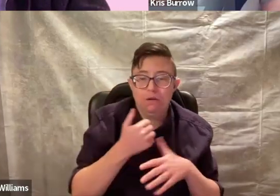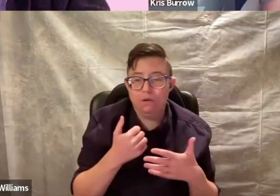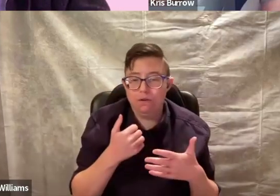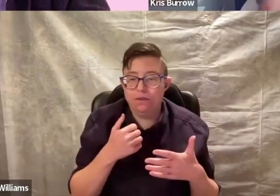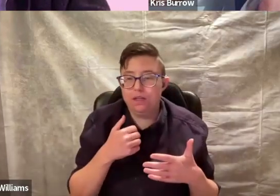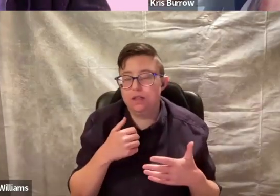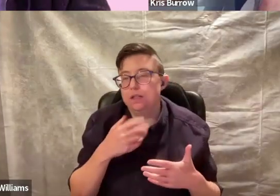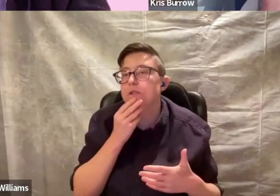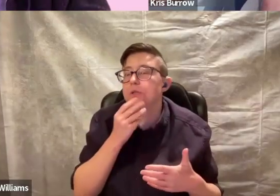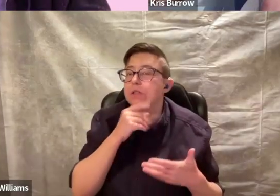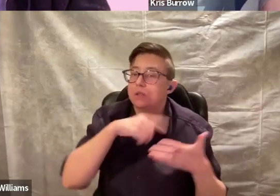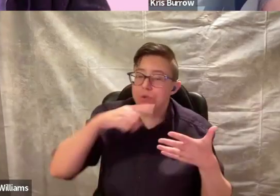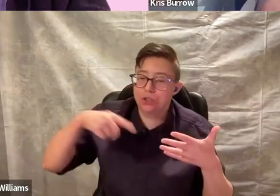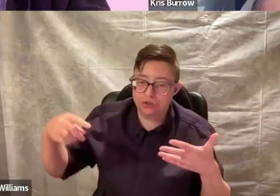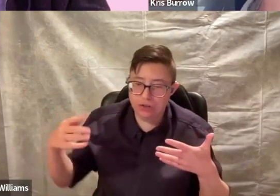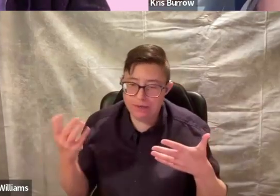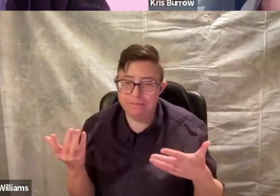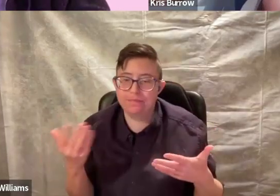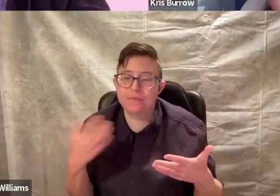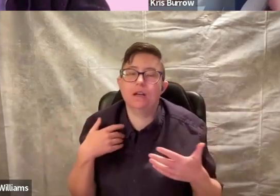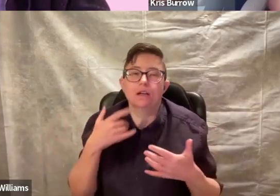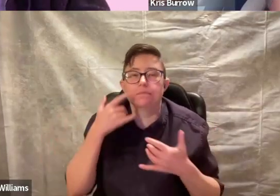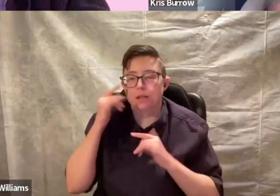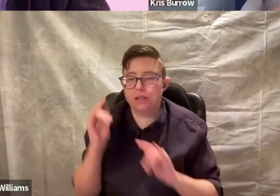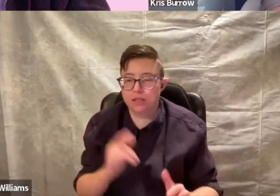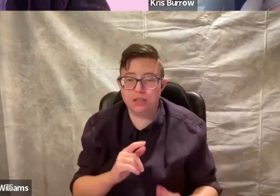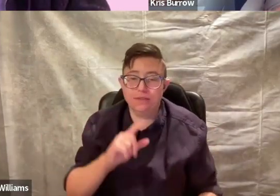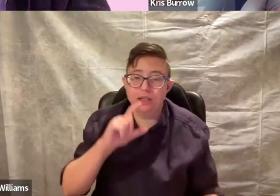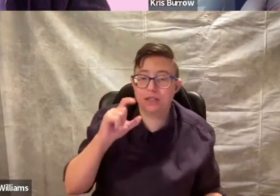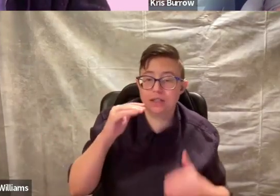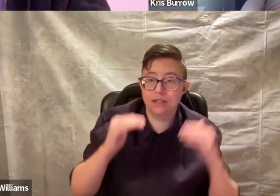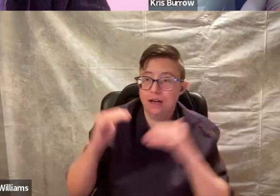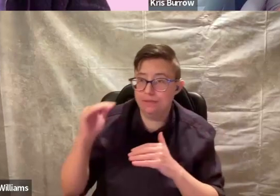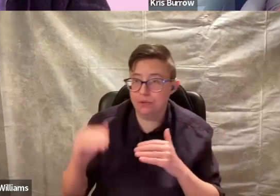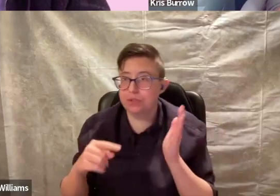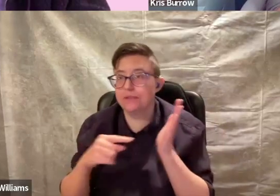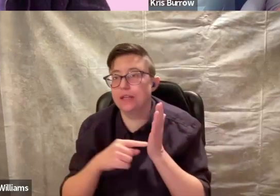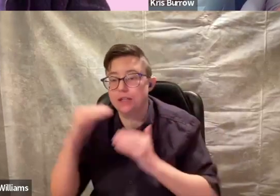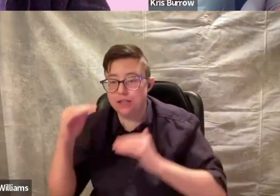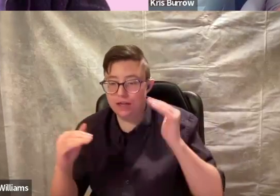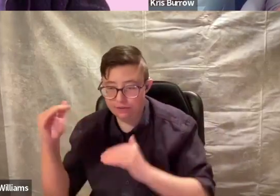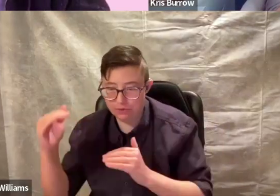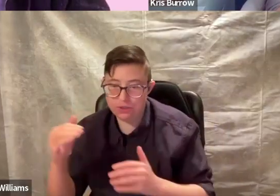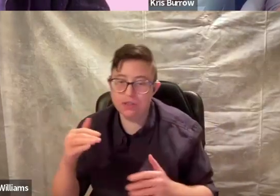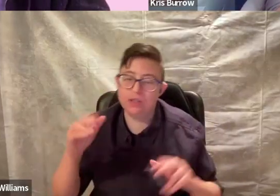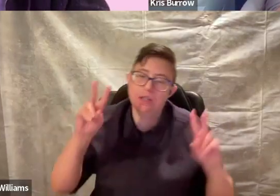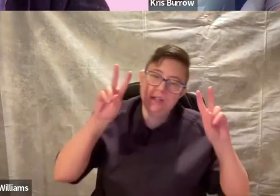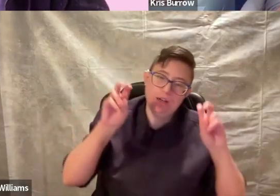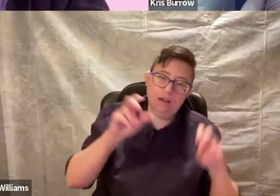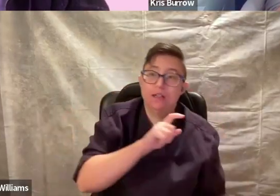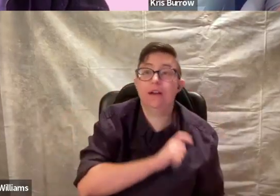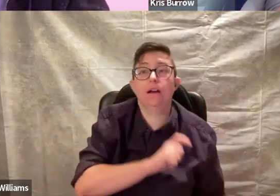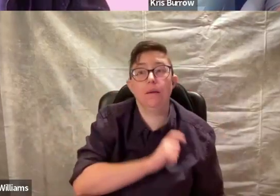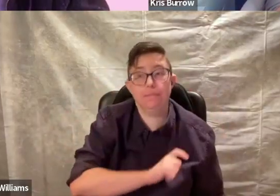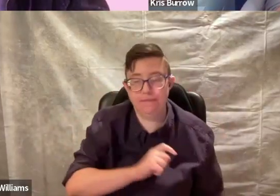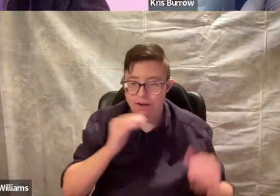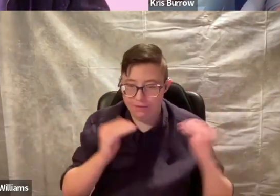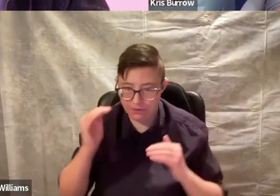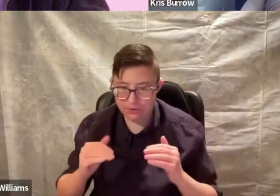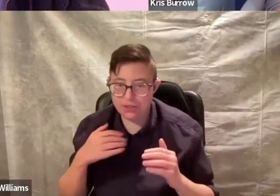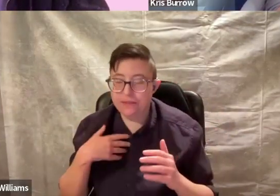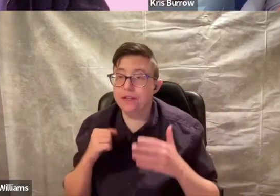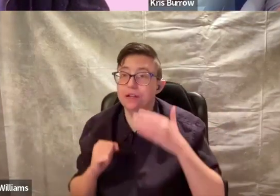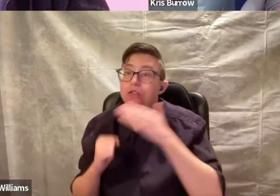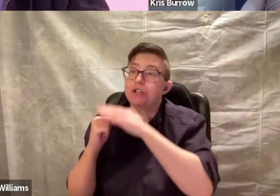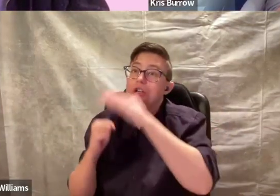based on the user's audiogram. By testing their C levels and their T levels. They have comfort